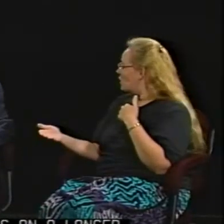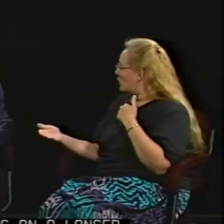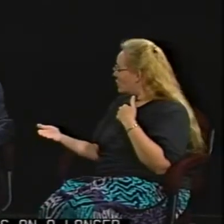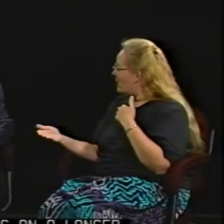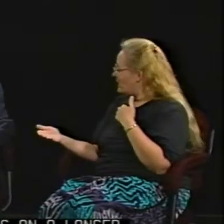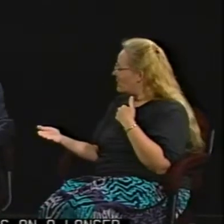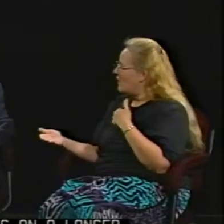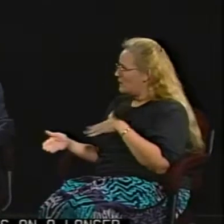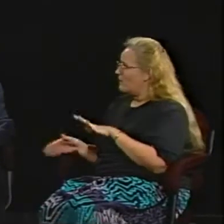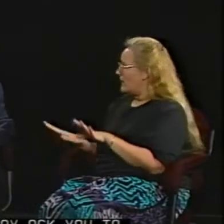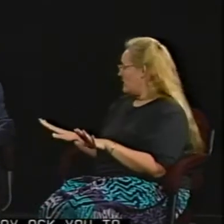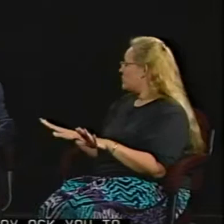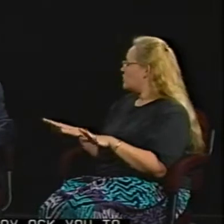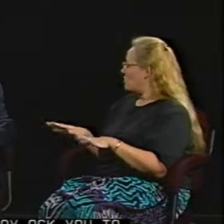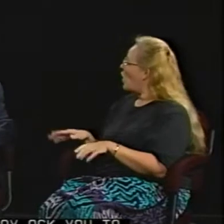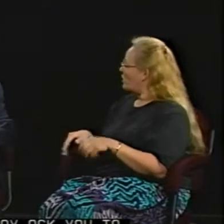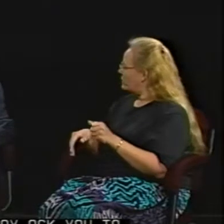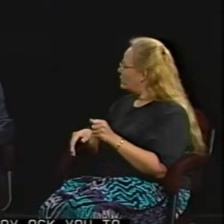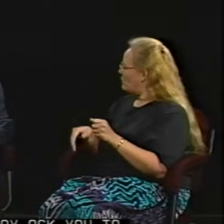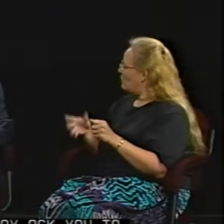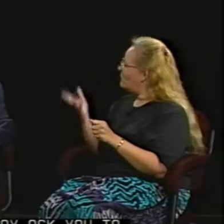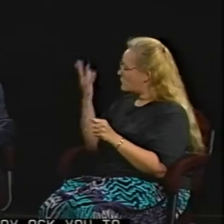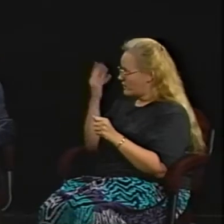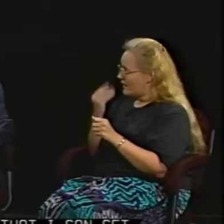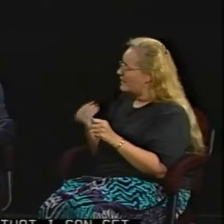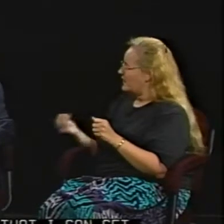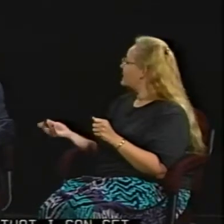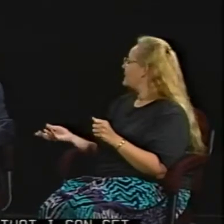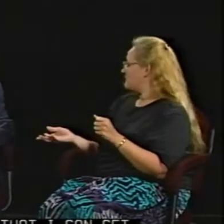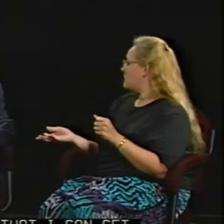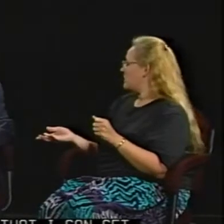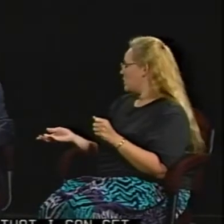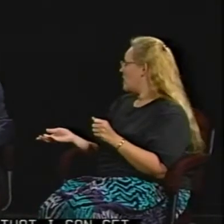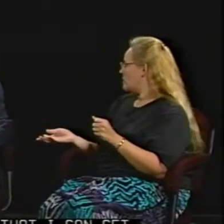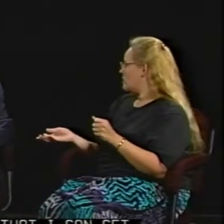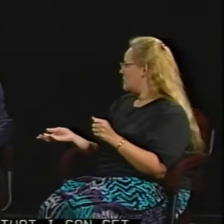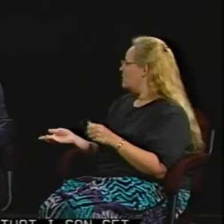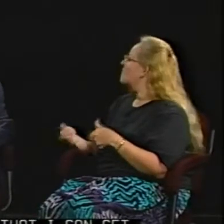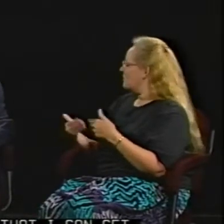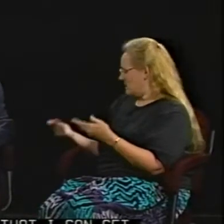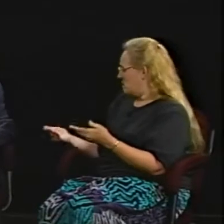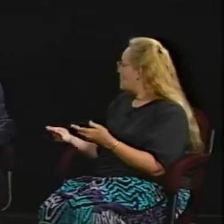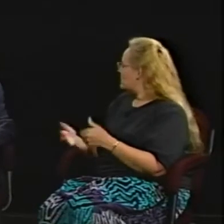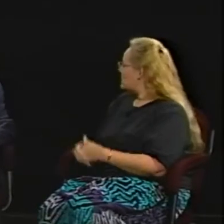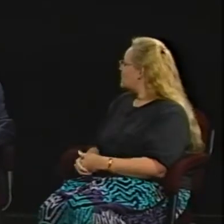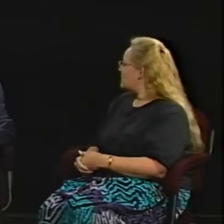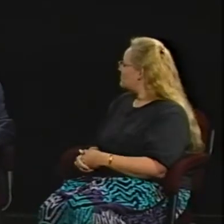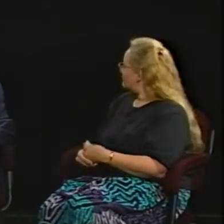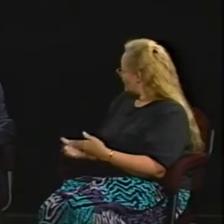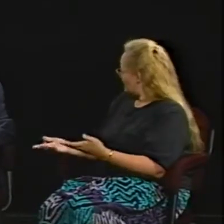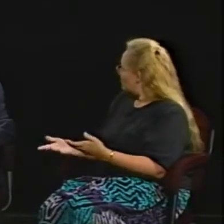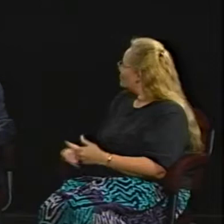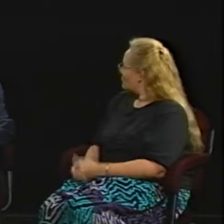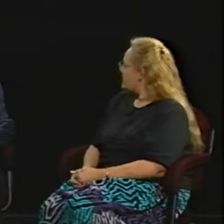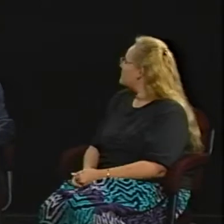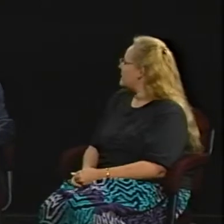longer amount of time, I may ask you to pause for a moment so that I can get that information out, and then we can continue. So, ready to begin.